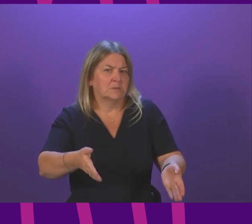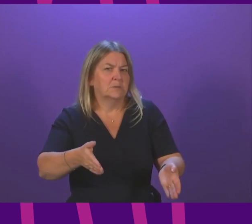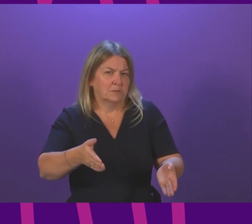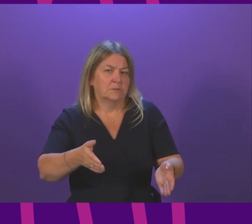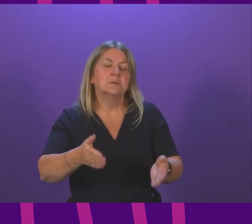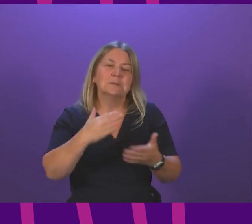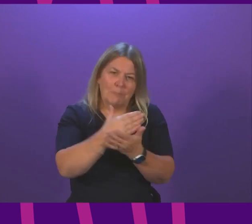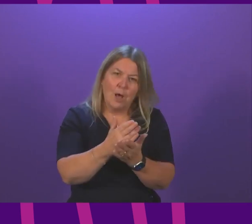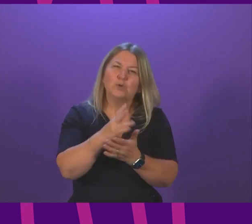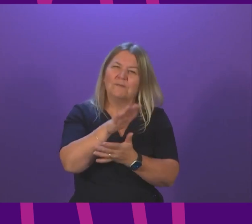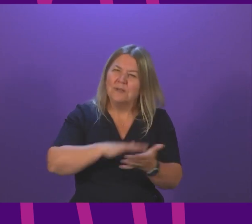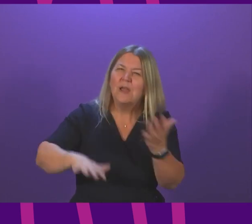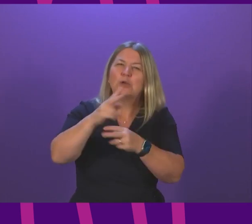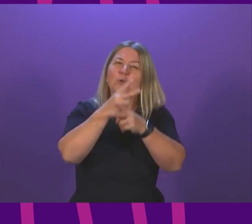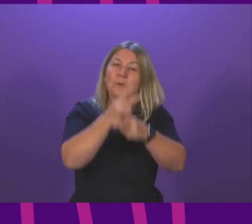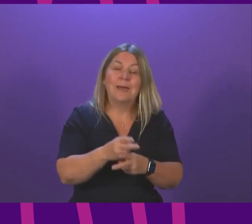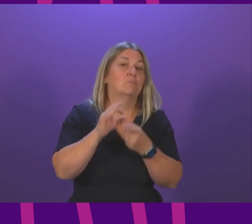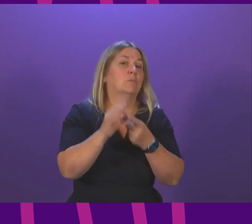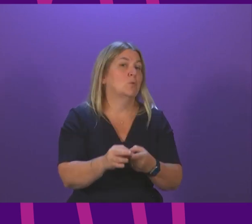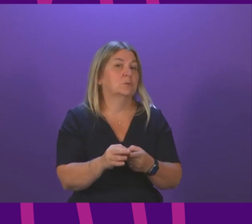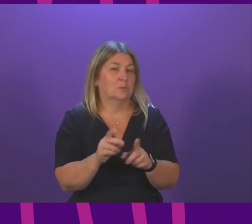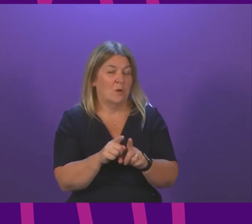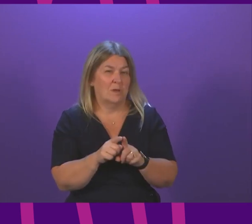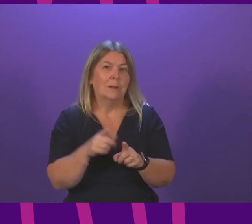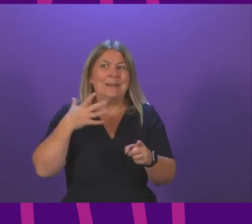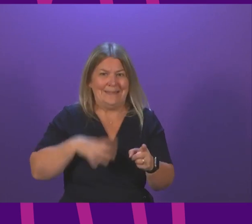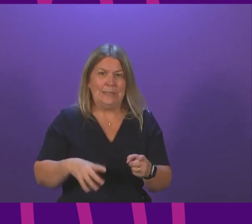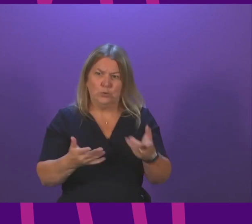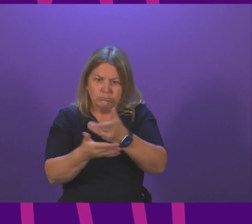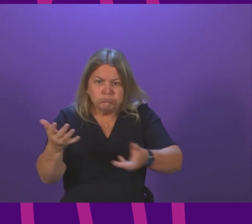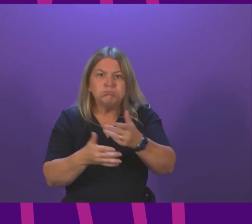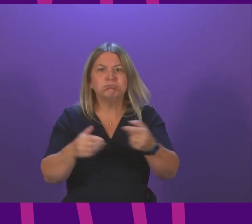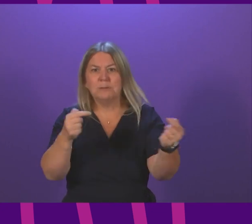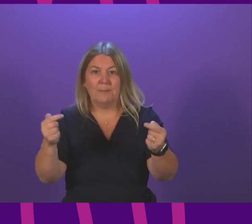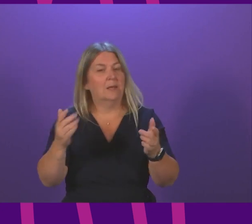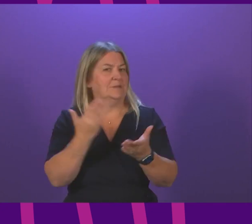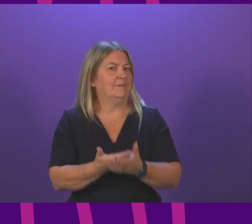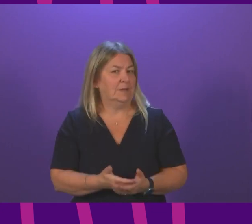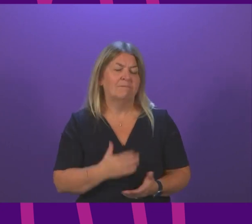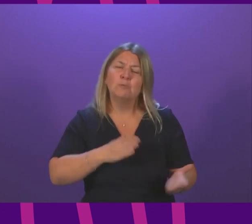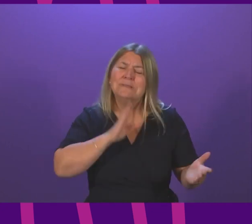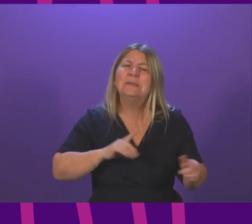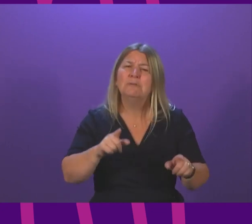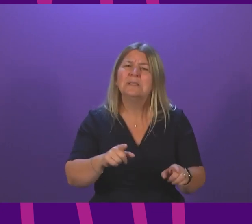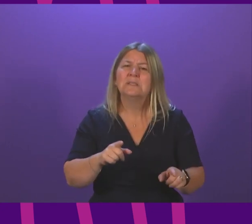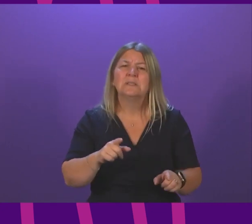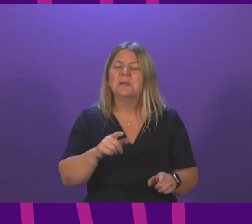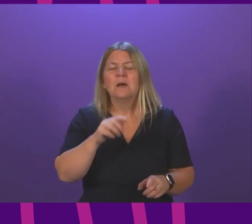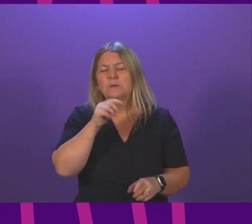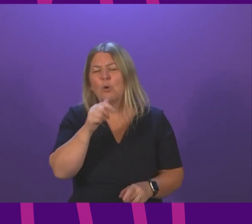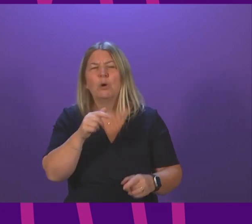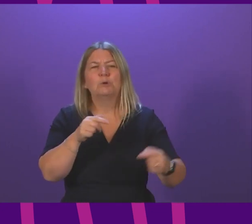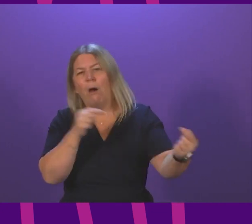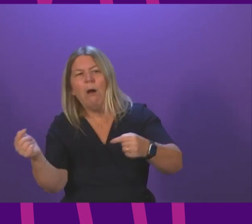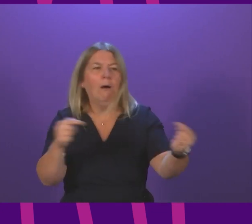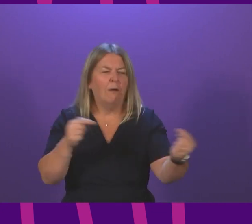proposals but needs to be progressed leading up to that as well so I take all of this very seriously I don't want to get back into exchanges